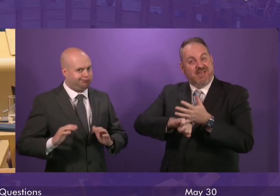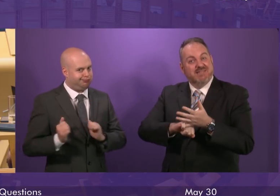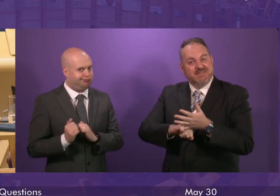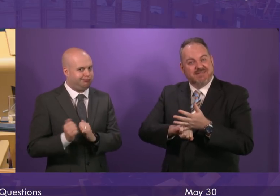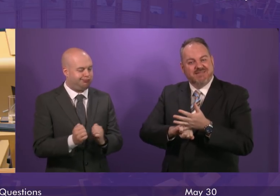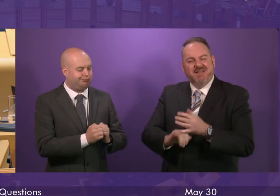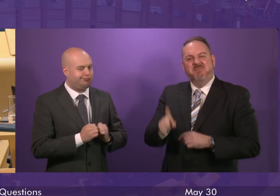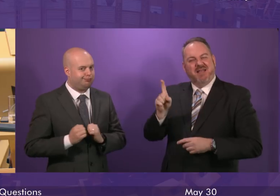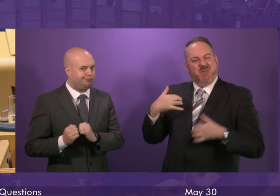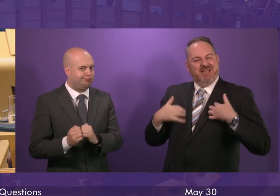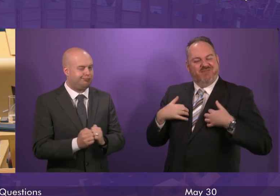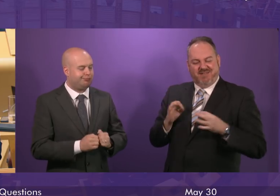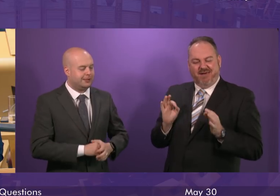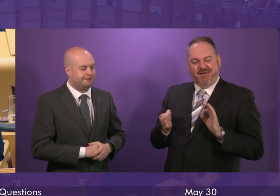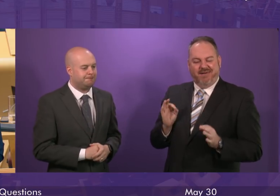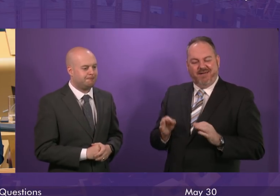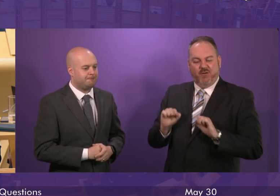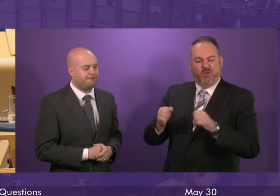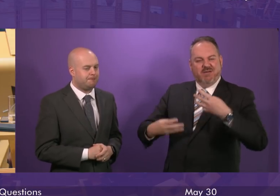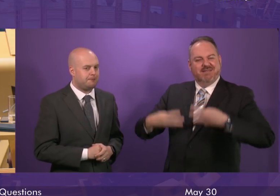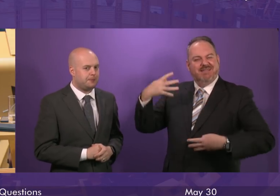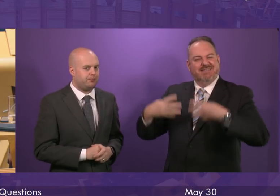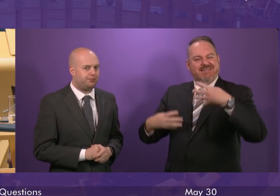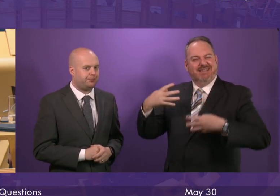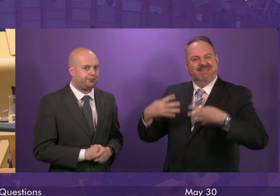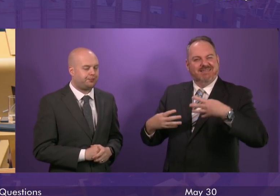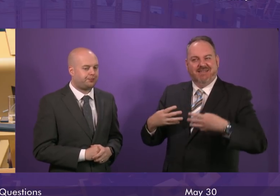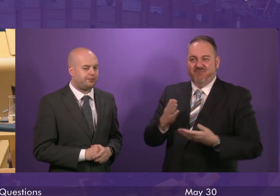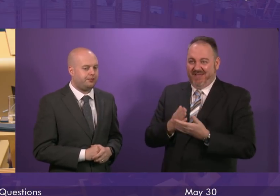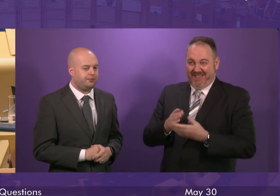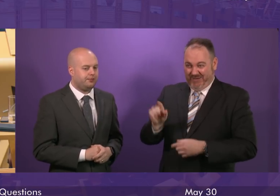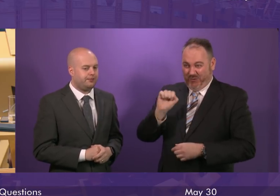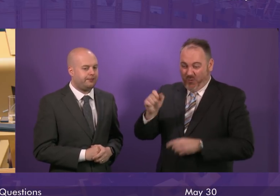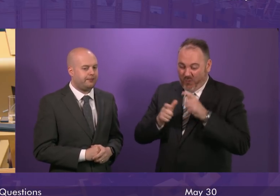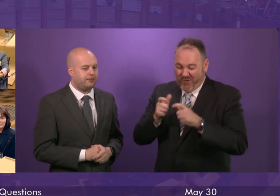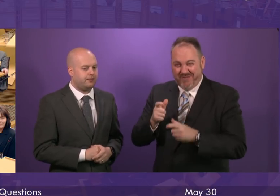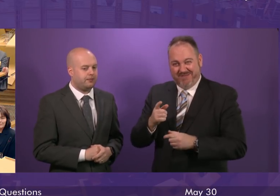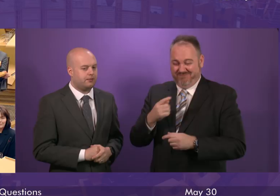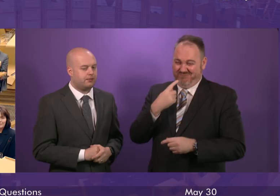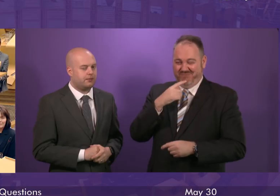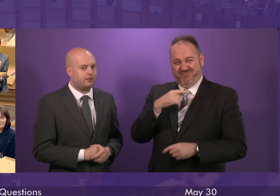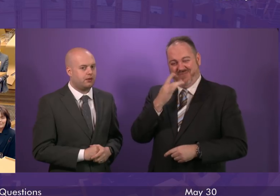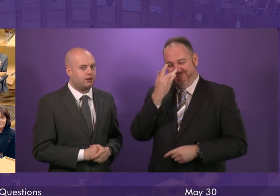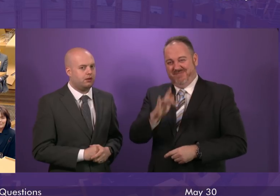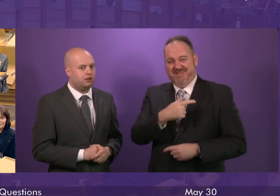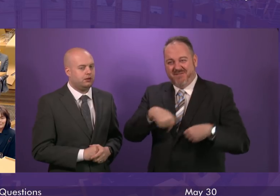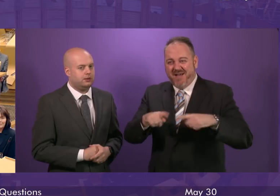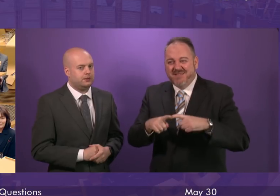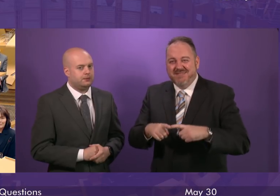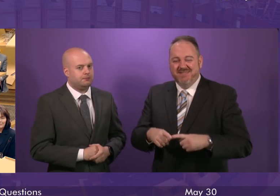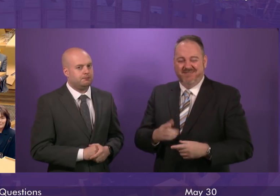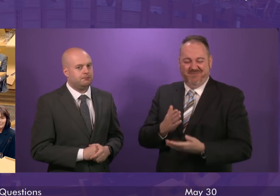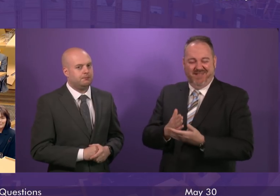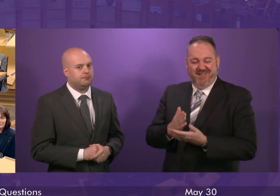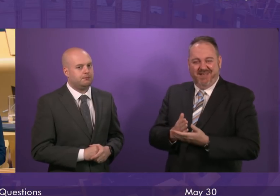the selective use of statistics by this government were a cure, then Scotland would be the healthiest country in the world. But the First Minister is conveniently